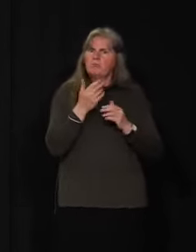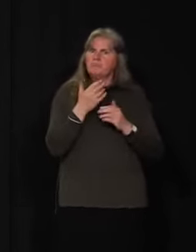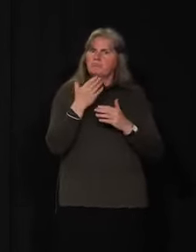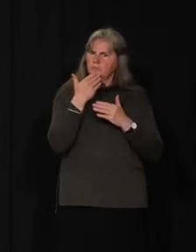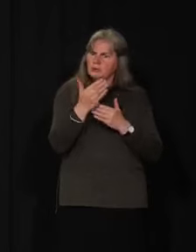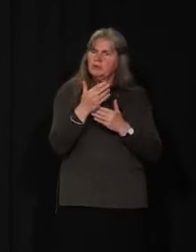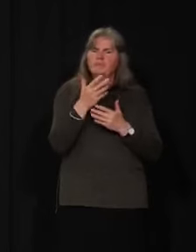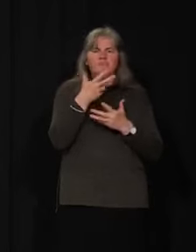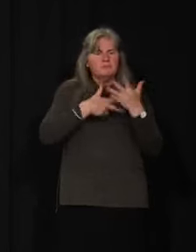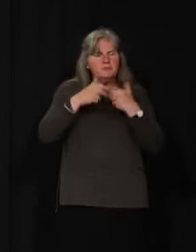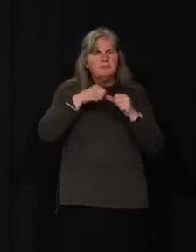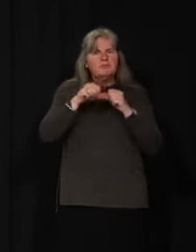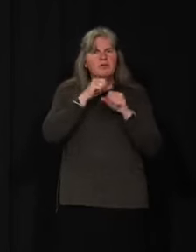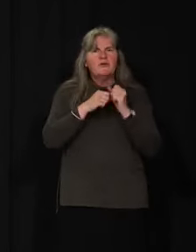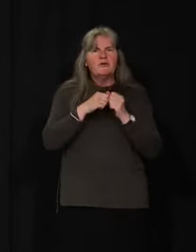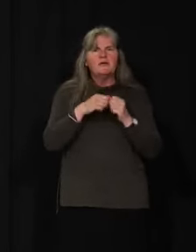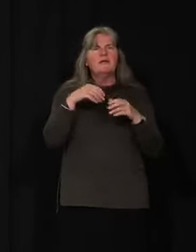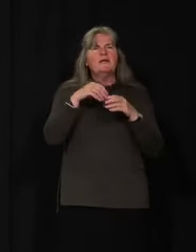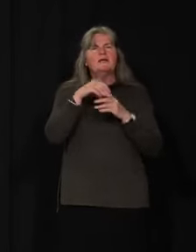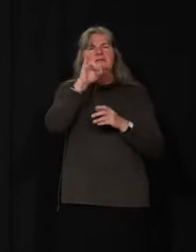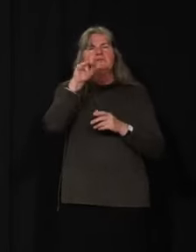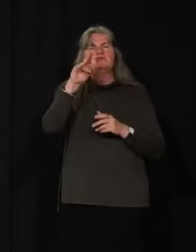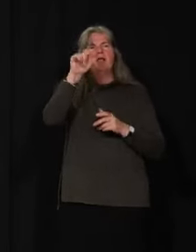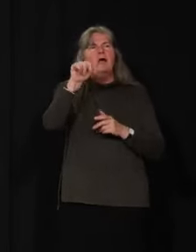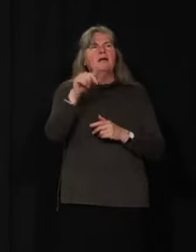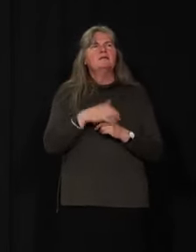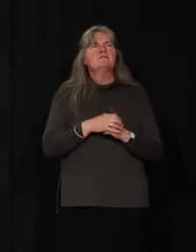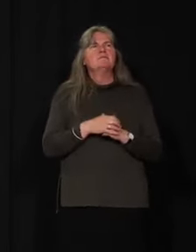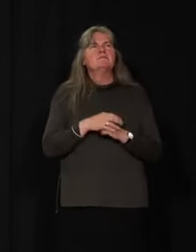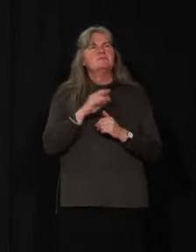1st. Gabrielle, have you got a follow-up question?